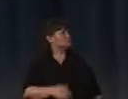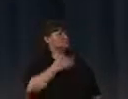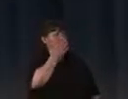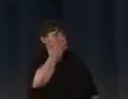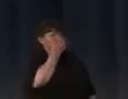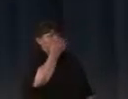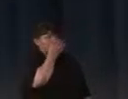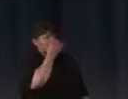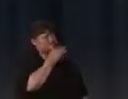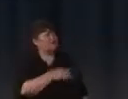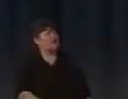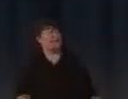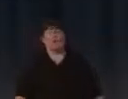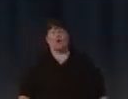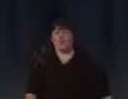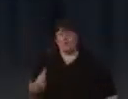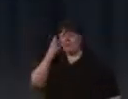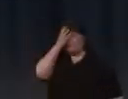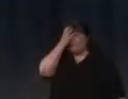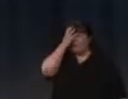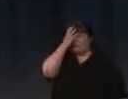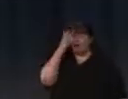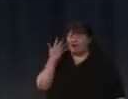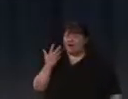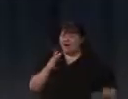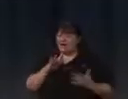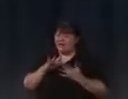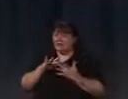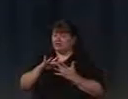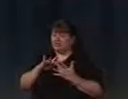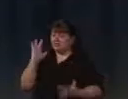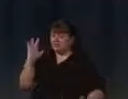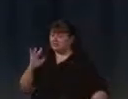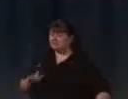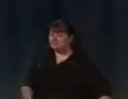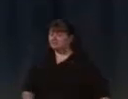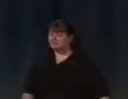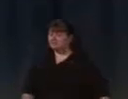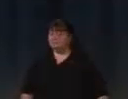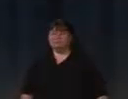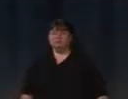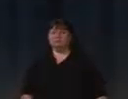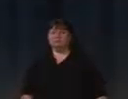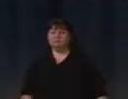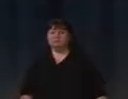It came the best. Ah. I lost internet. The problem is the internet connection. Ah.